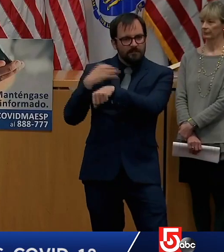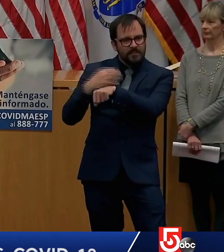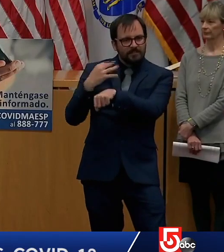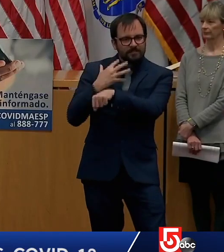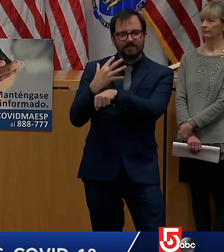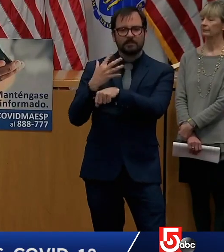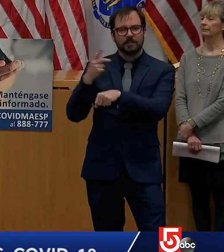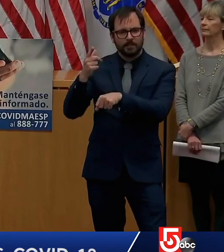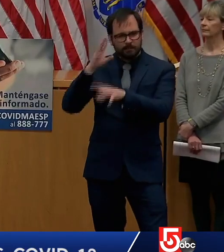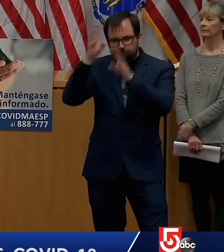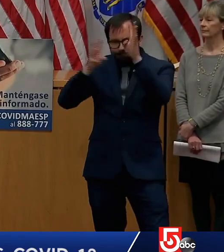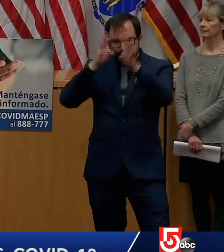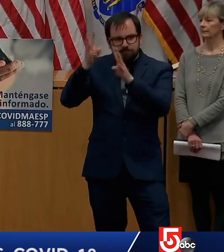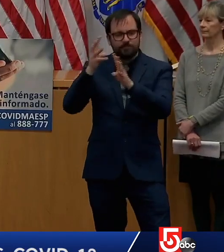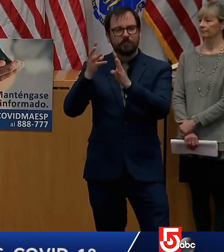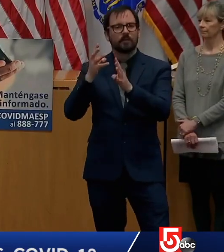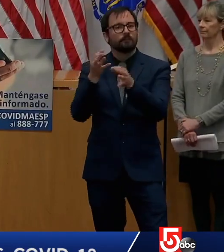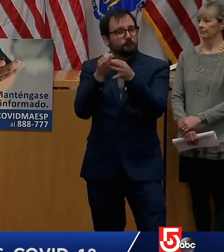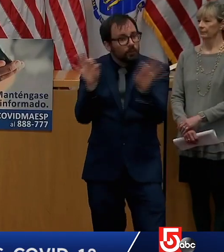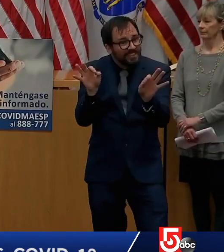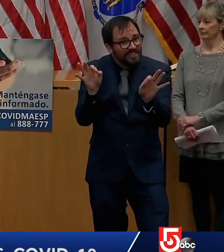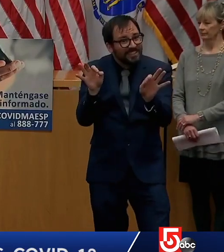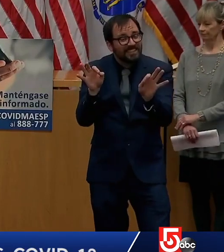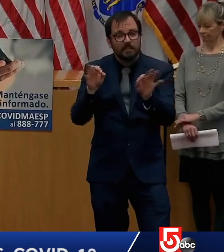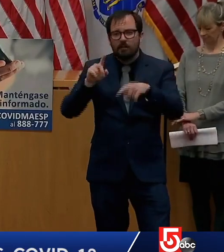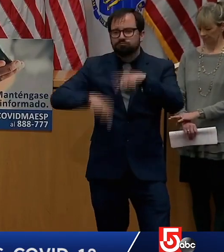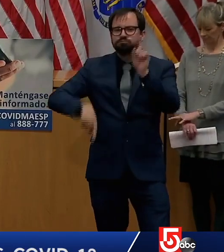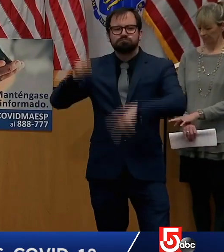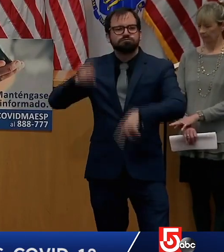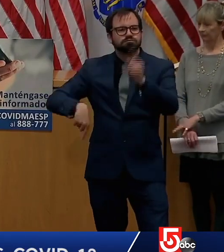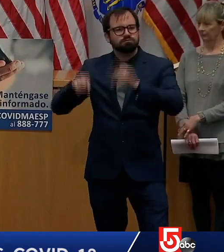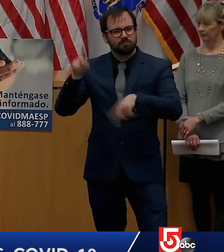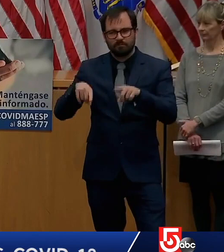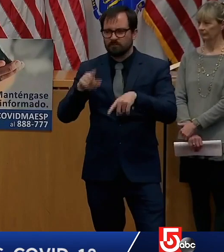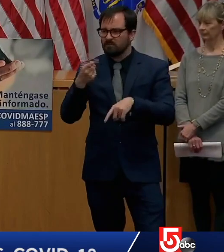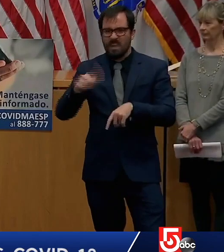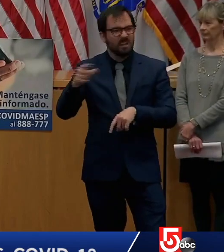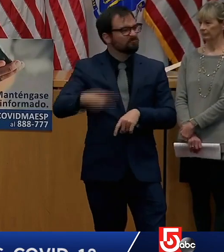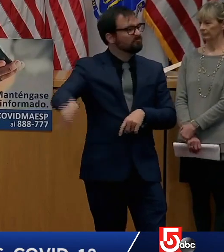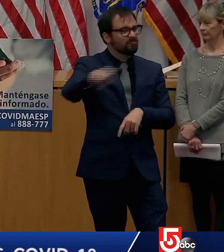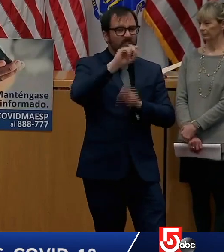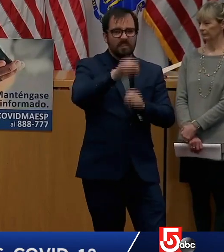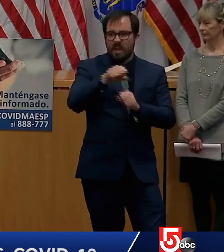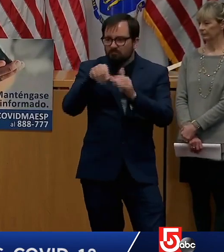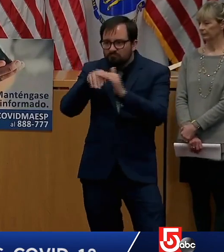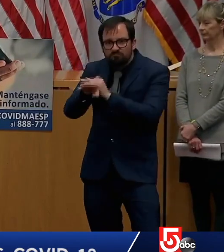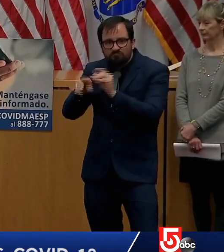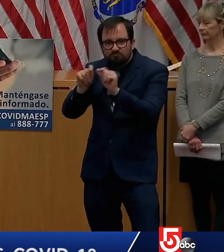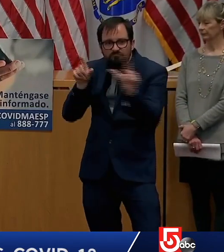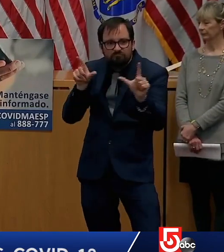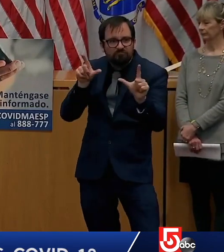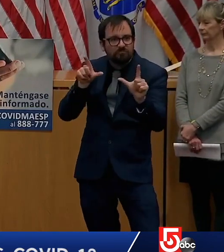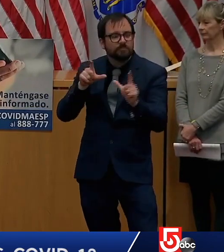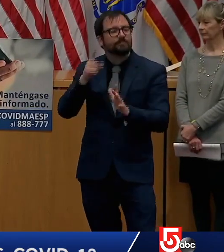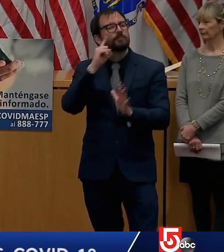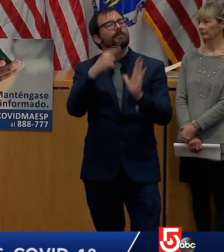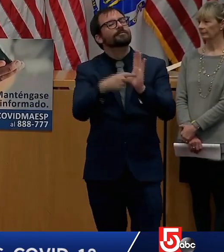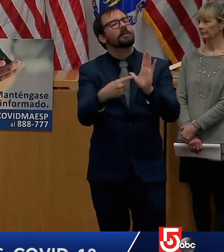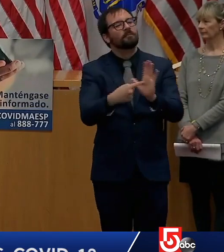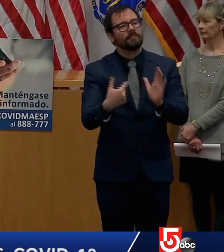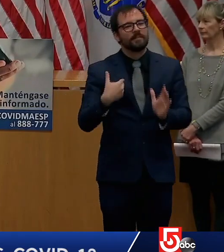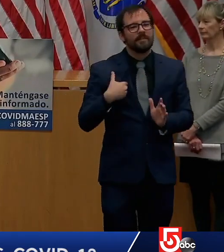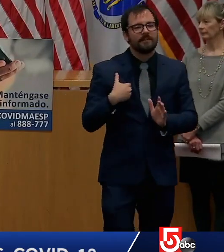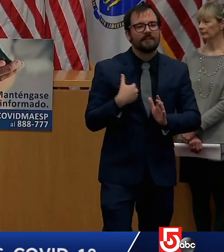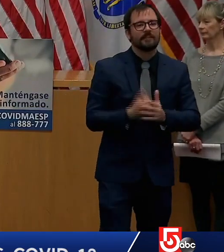free and open to all of you this includes resources for students across multiple grade levels as well